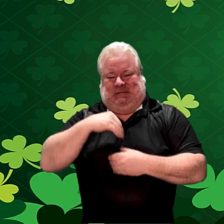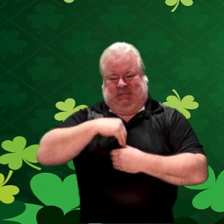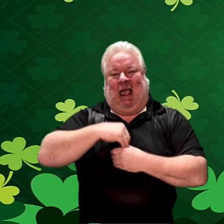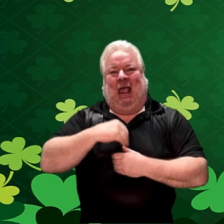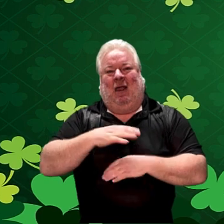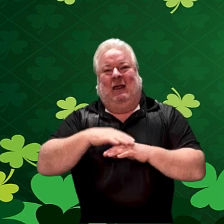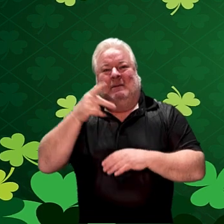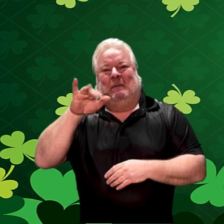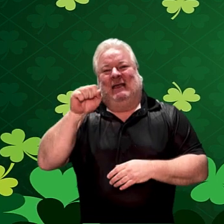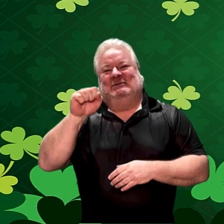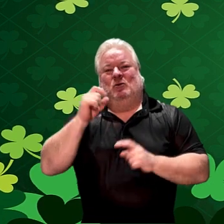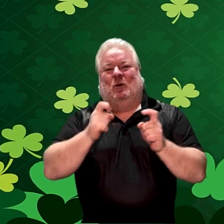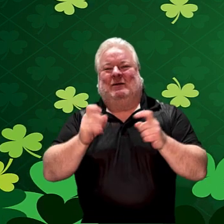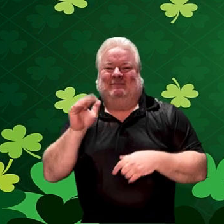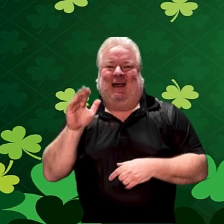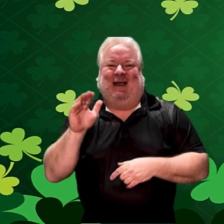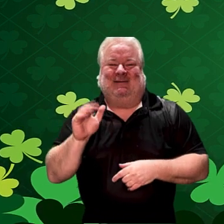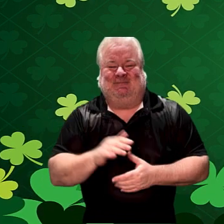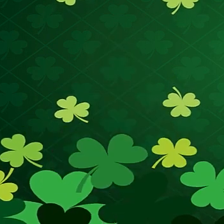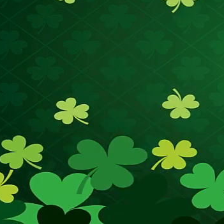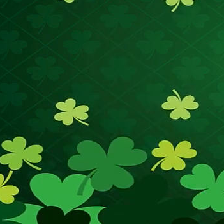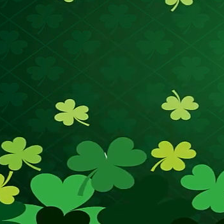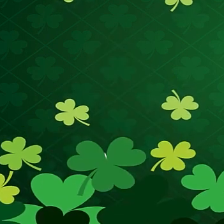on the PBIS Rewards. Bye-bye.